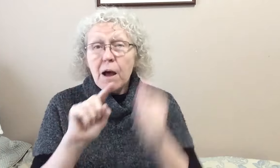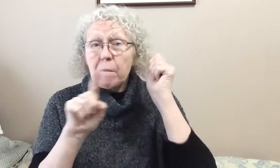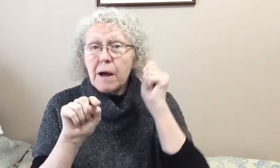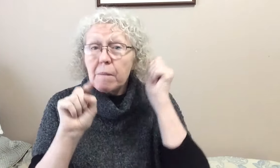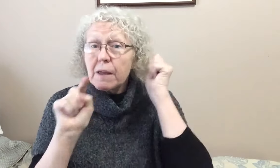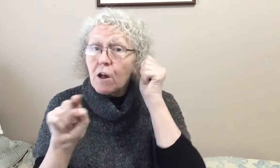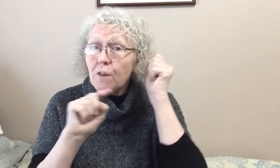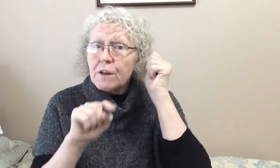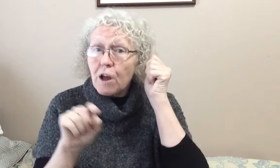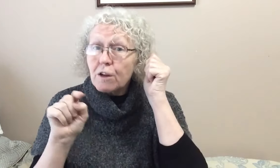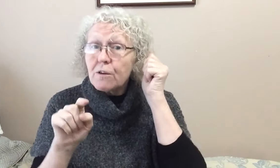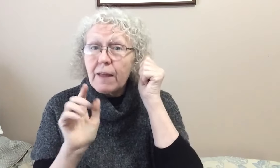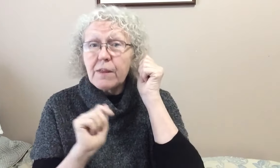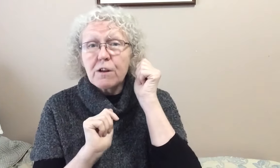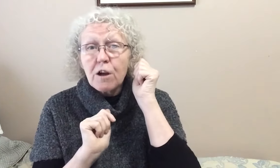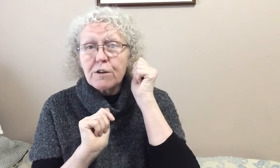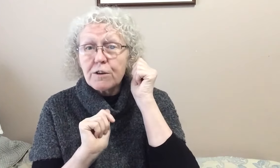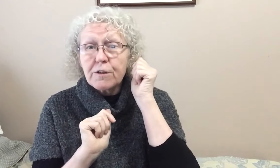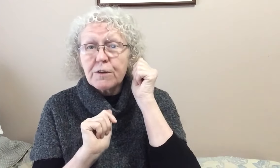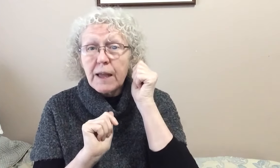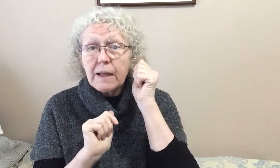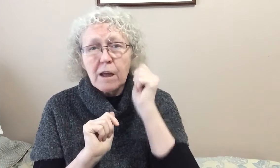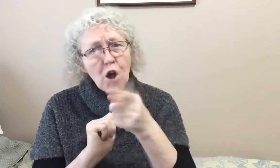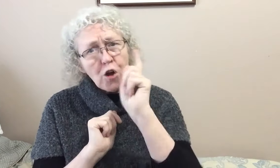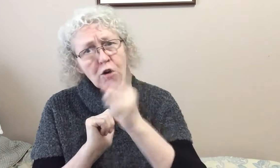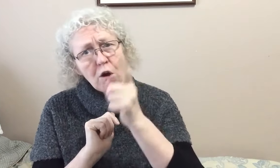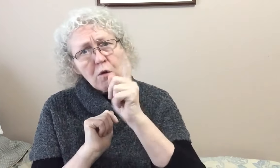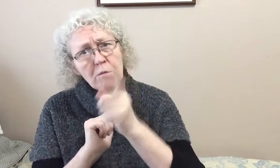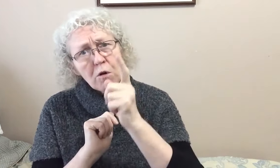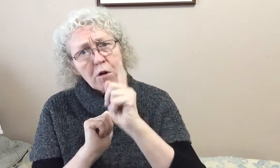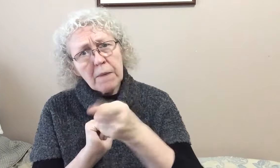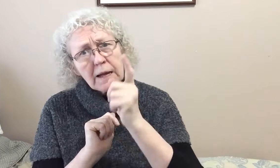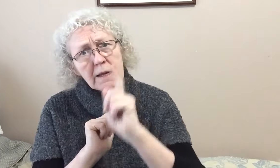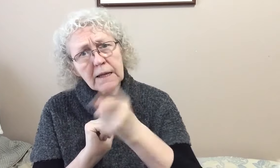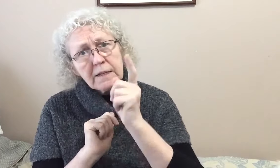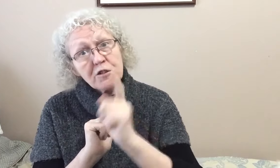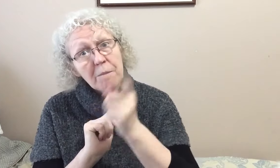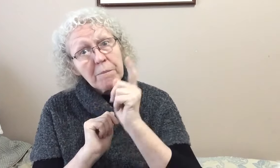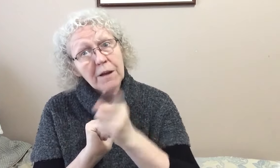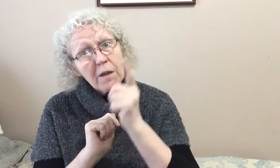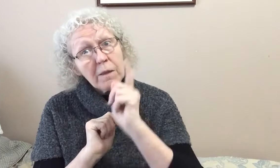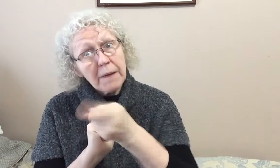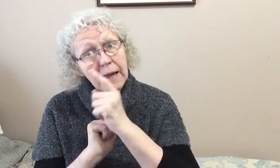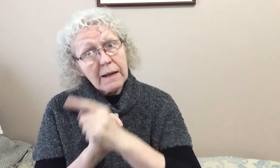Mommy called the doctor and the doctor said no more monkeys jumping on the bed.